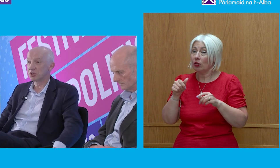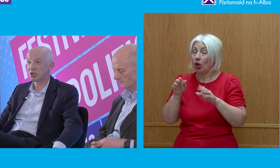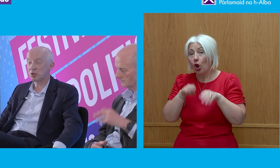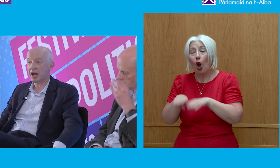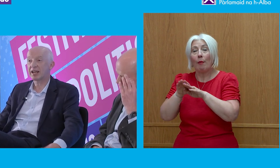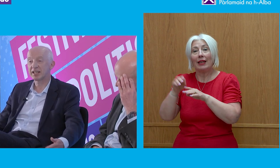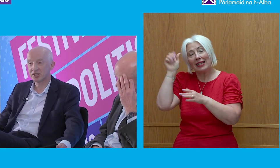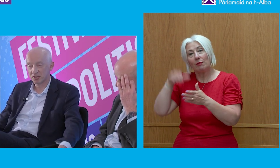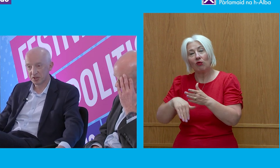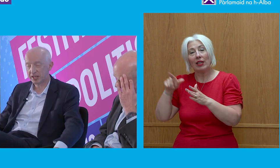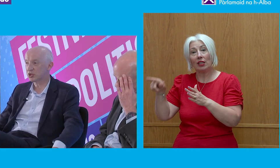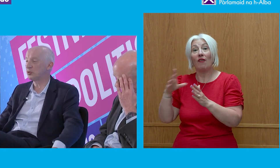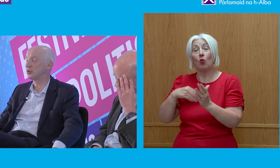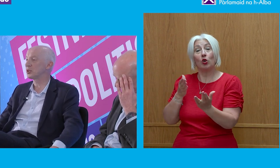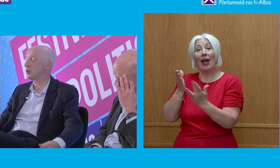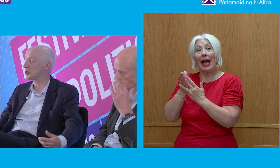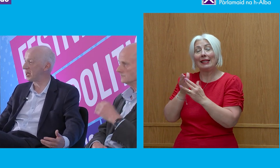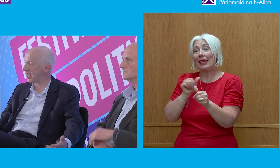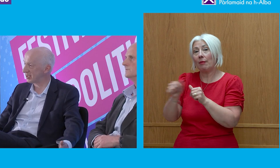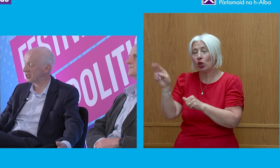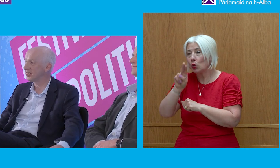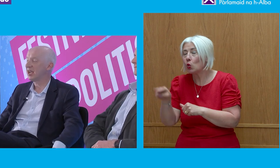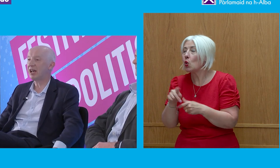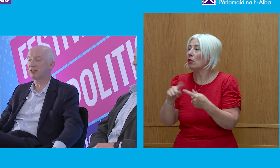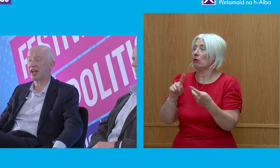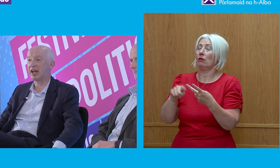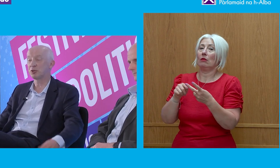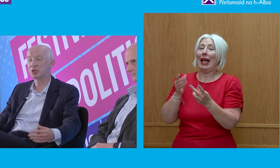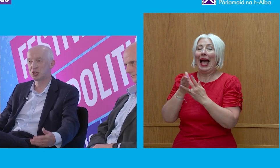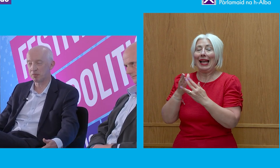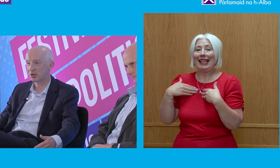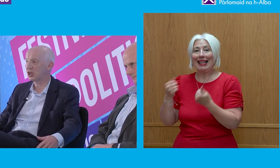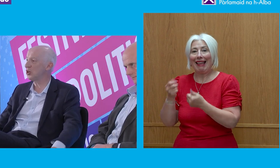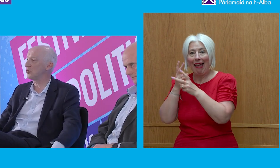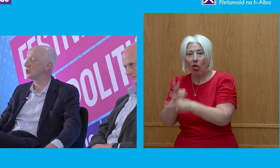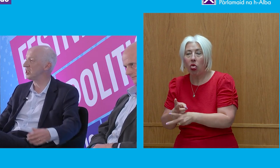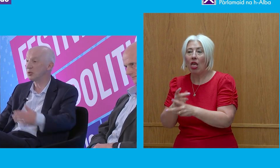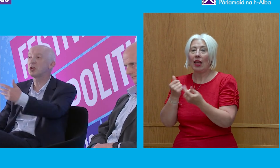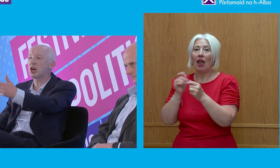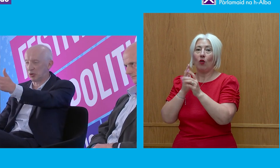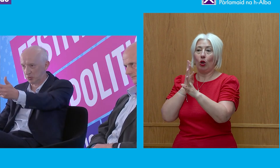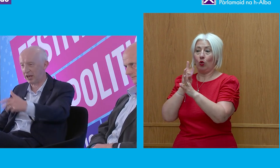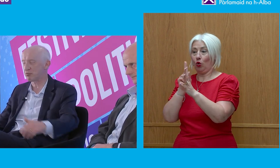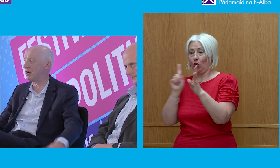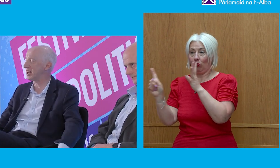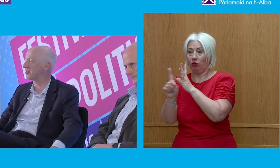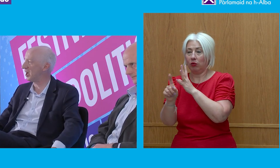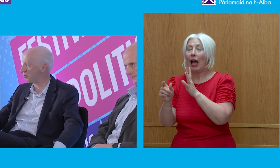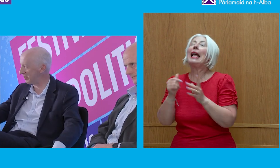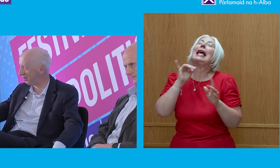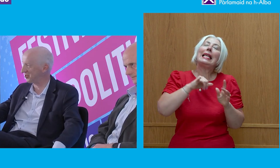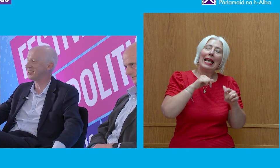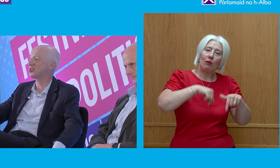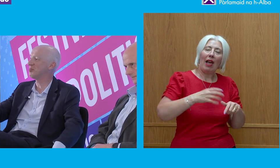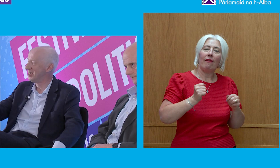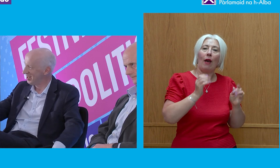In order to access the best schools, in order to access healthcare, in order to jump queues, you you could argue that we have a private healthcare